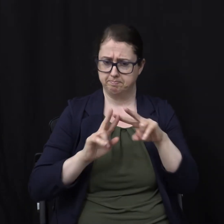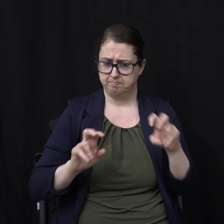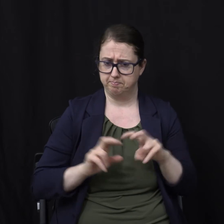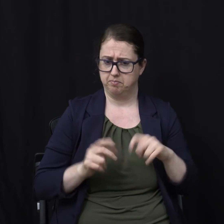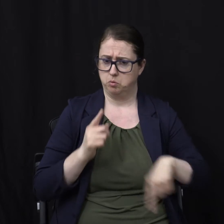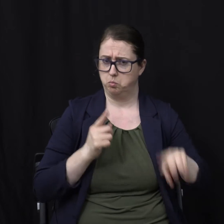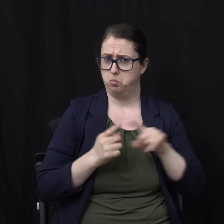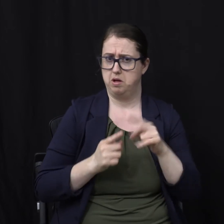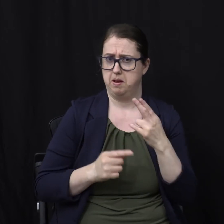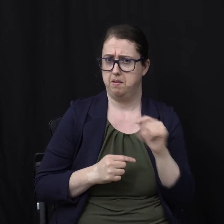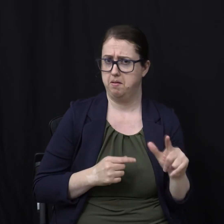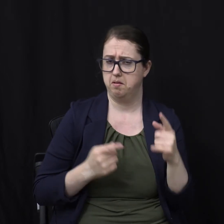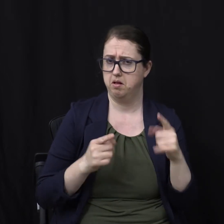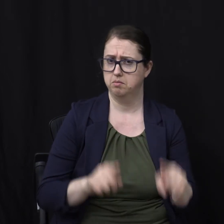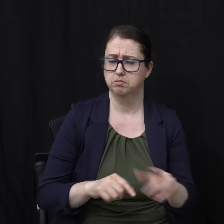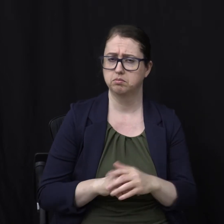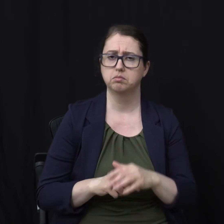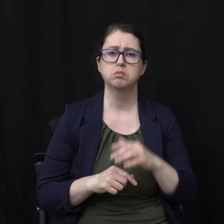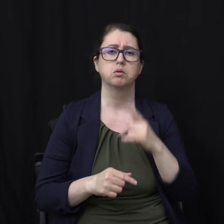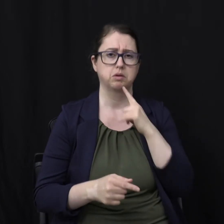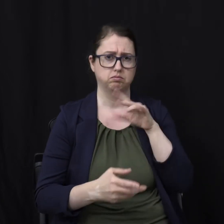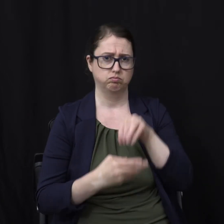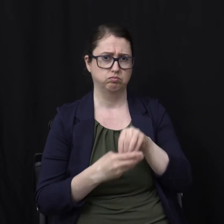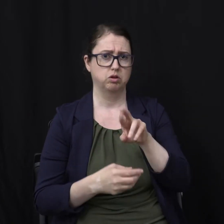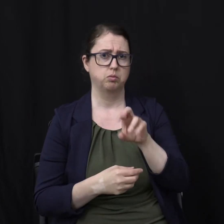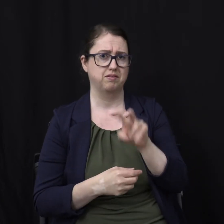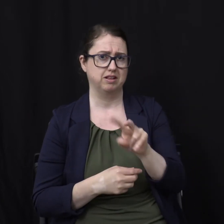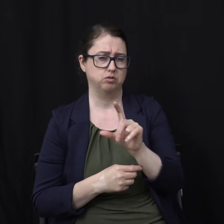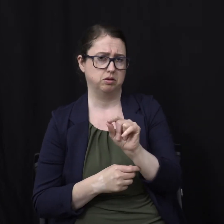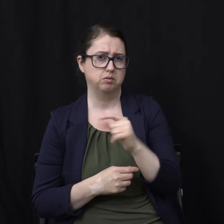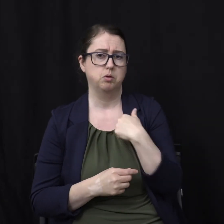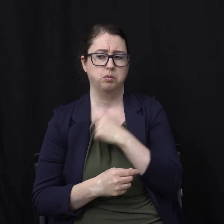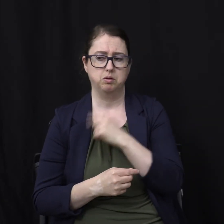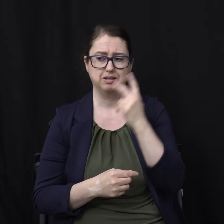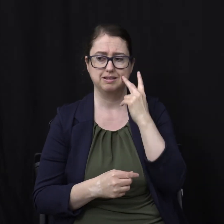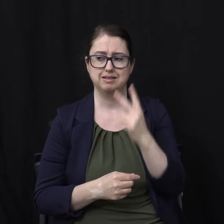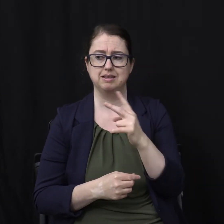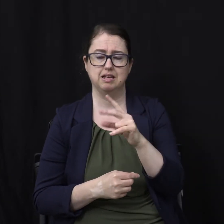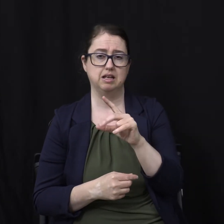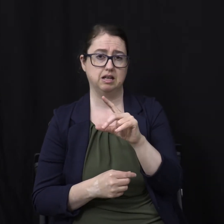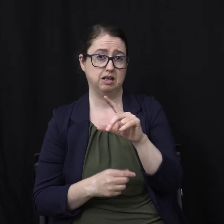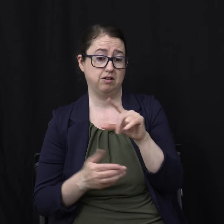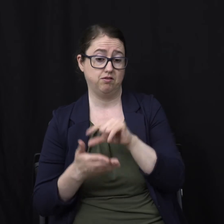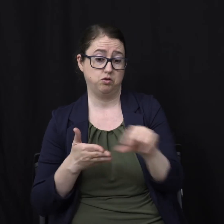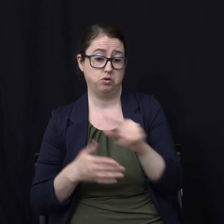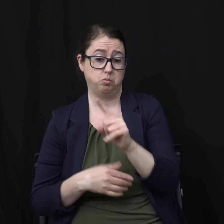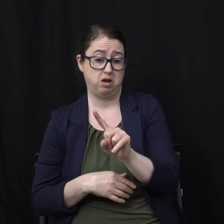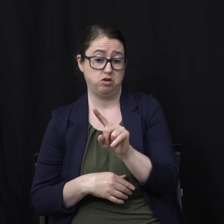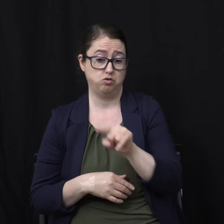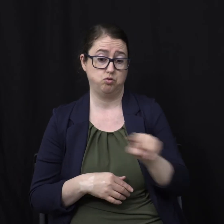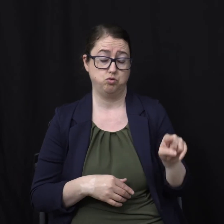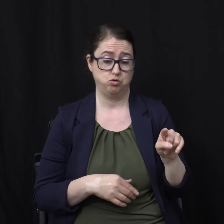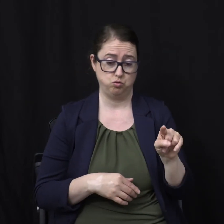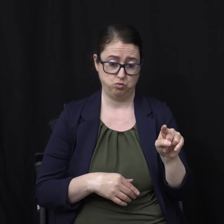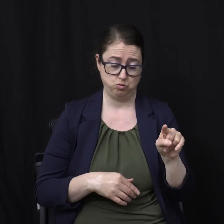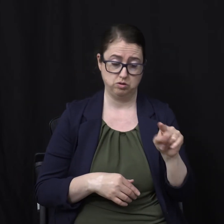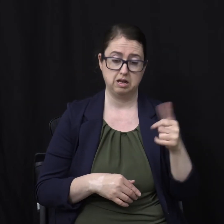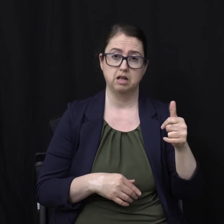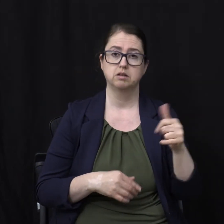going to be Involving this chapter Revelation 20 That we'll study The first ten verses Of together Let's begin in verse 1 And I saw